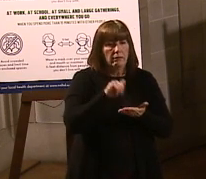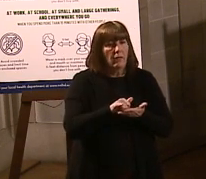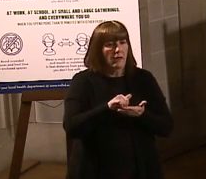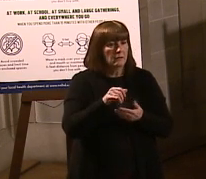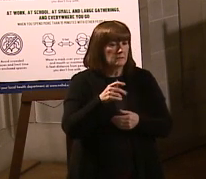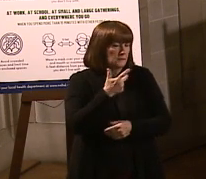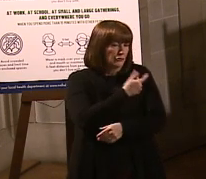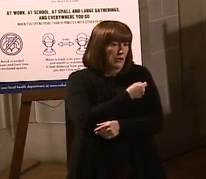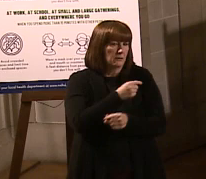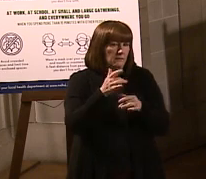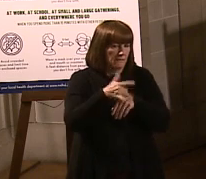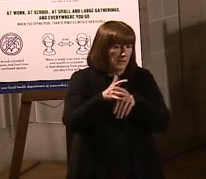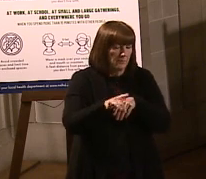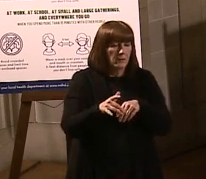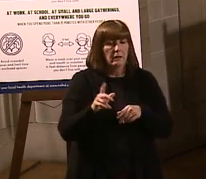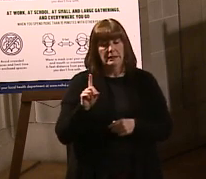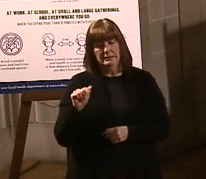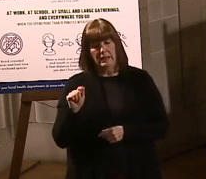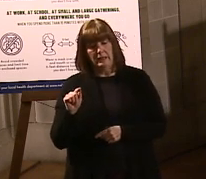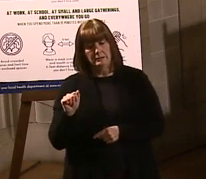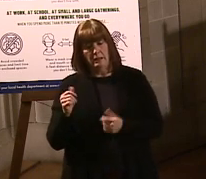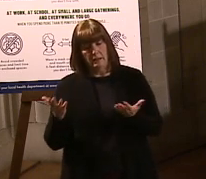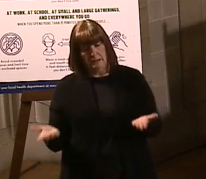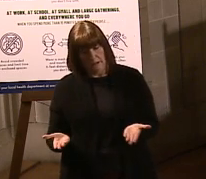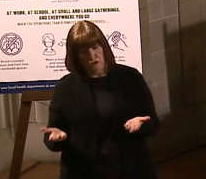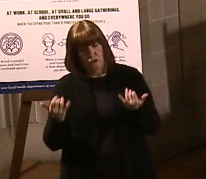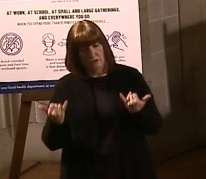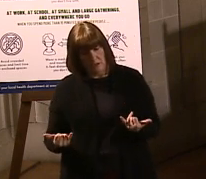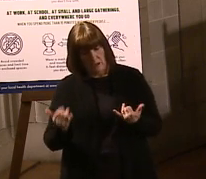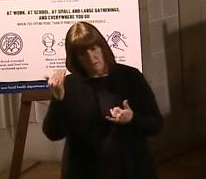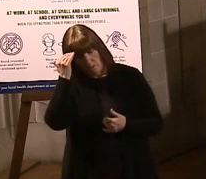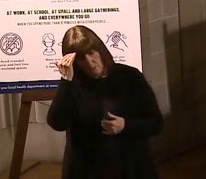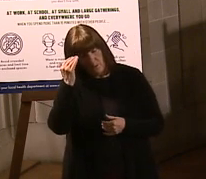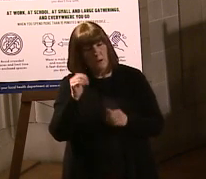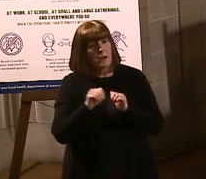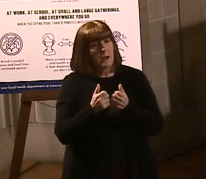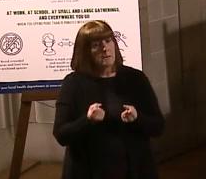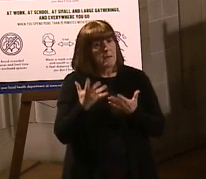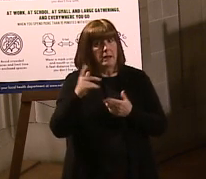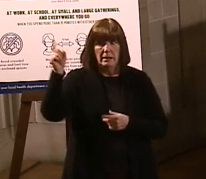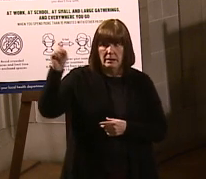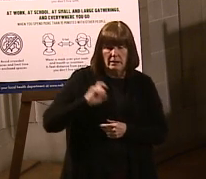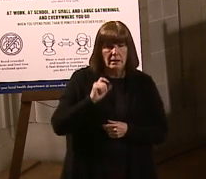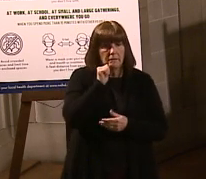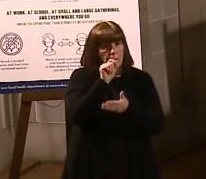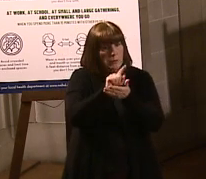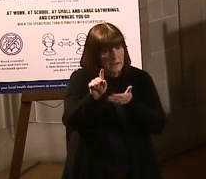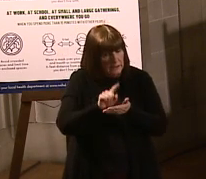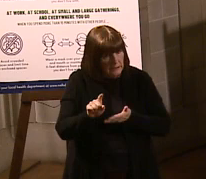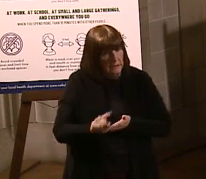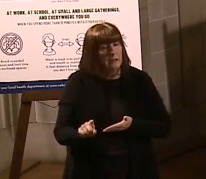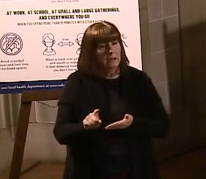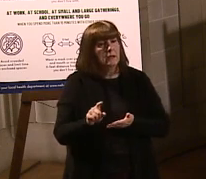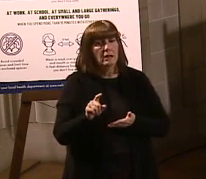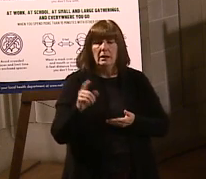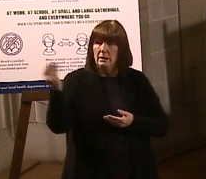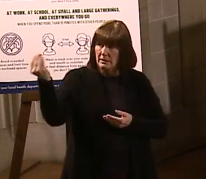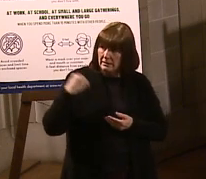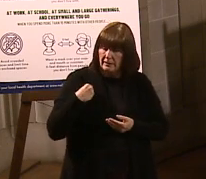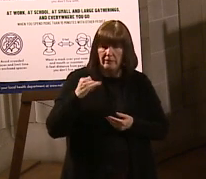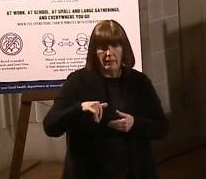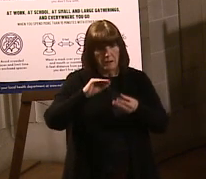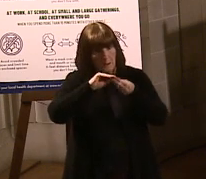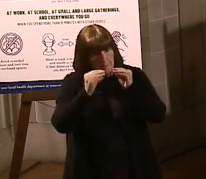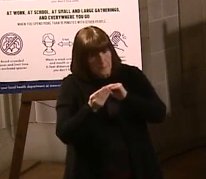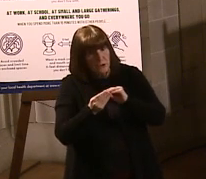know right now, we have a fairly good confidence with regard to the allocations we're going to get weekly. And given those allocations right